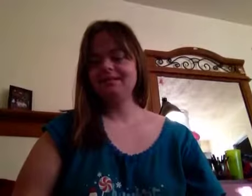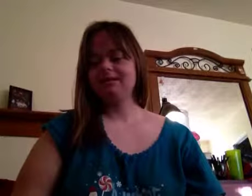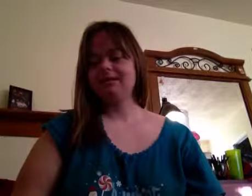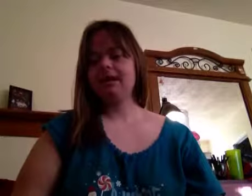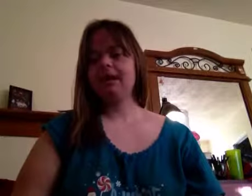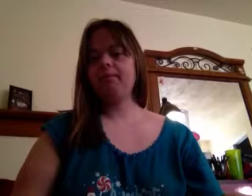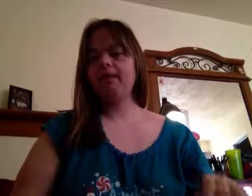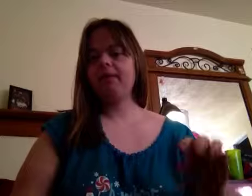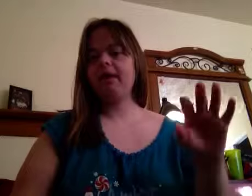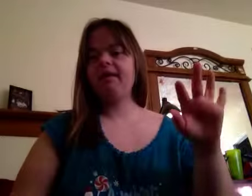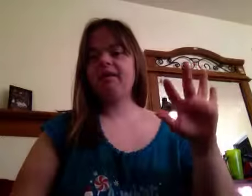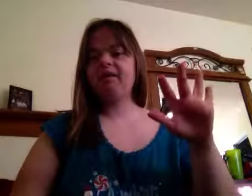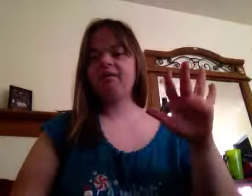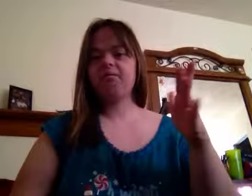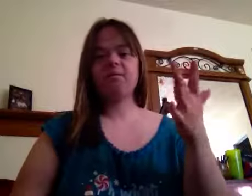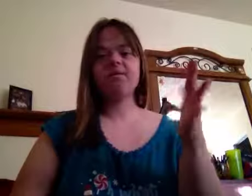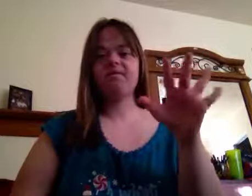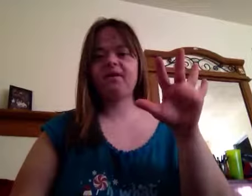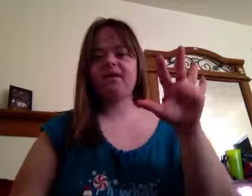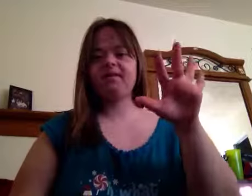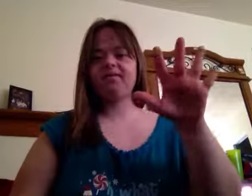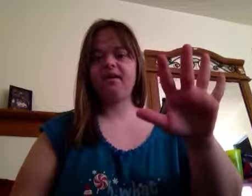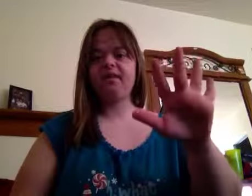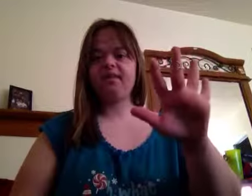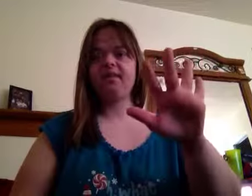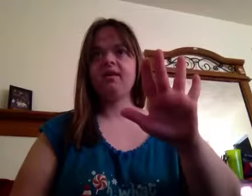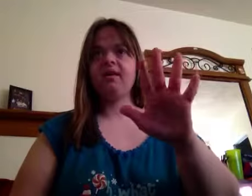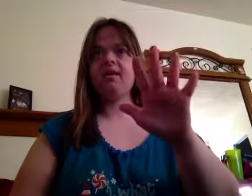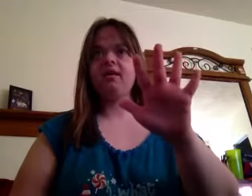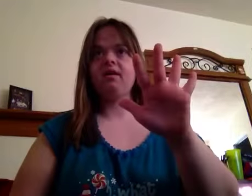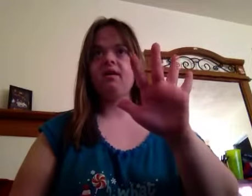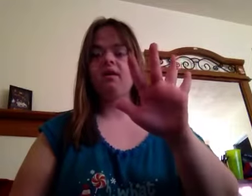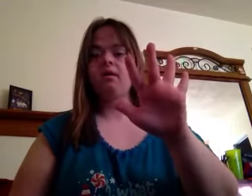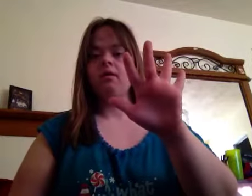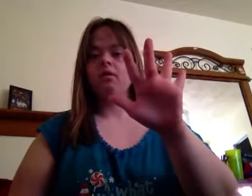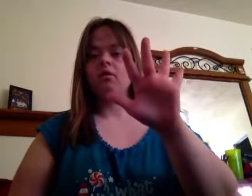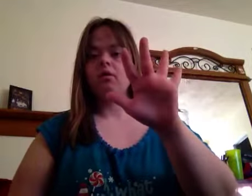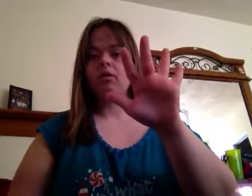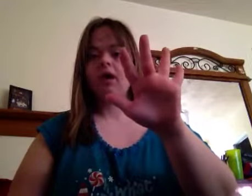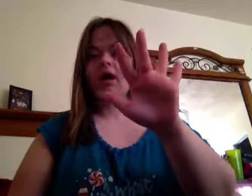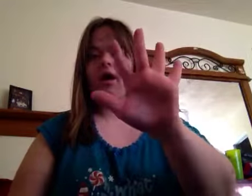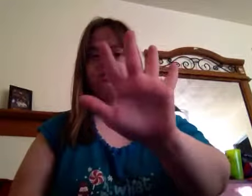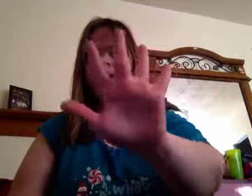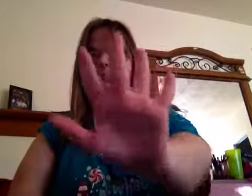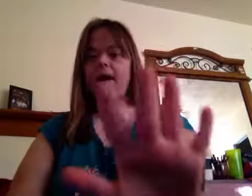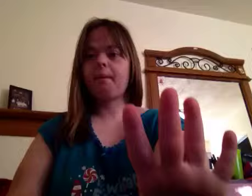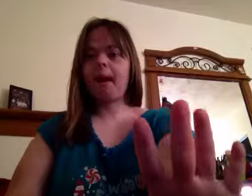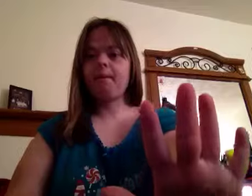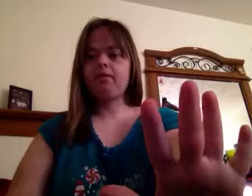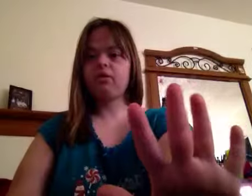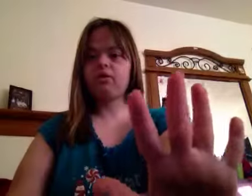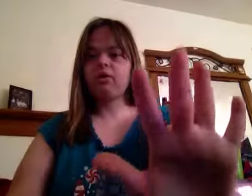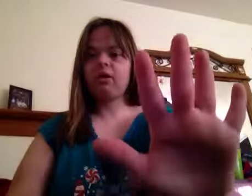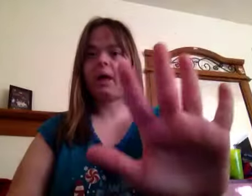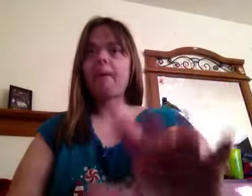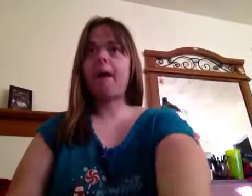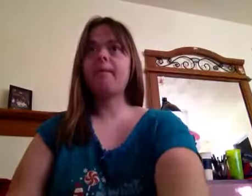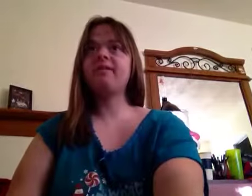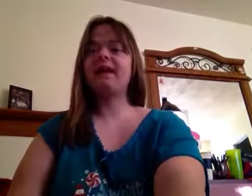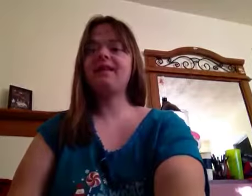Yes, I'm on the nice